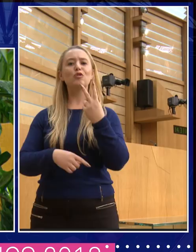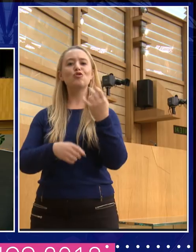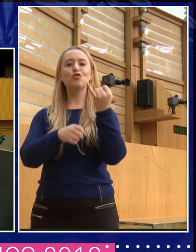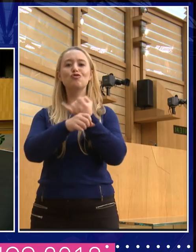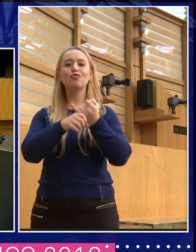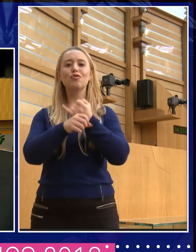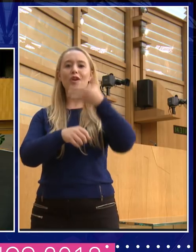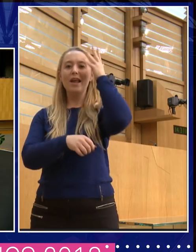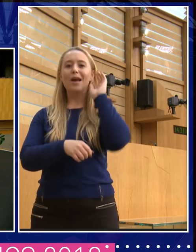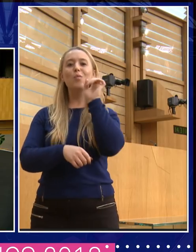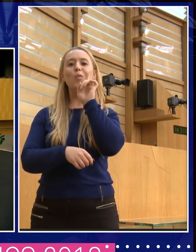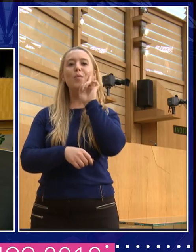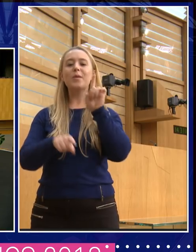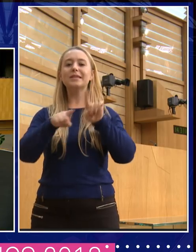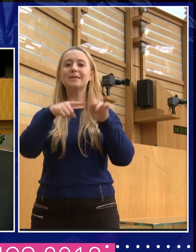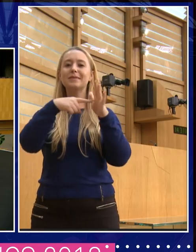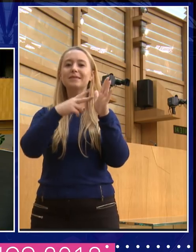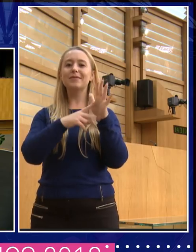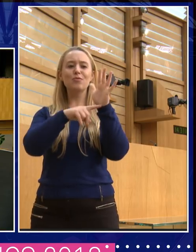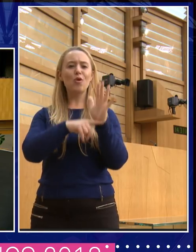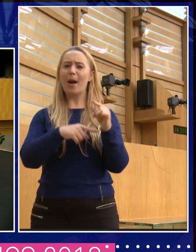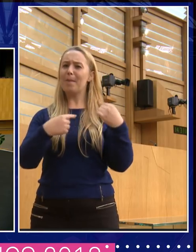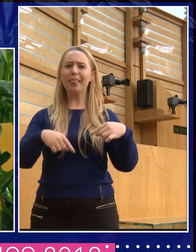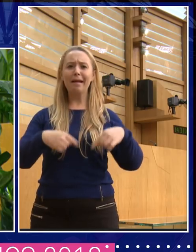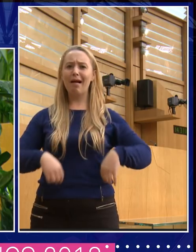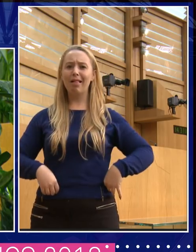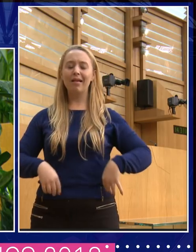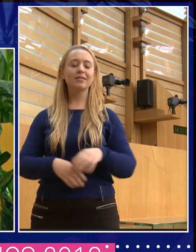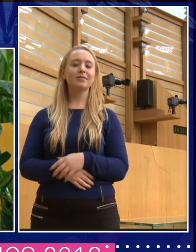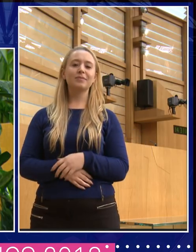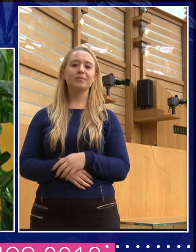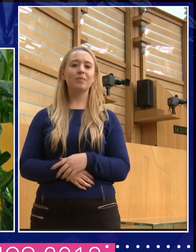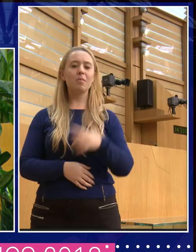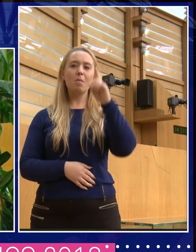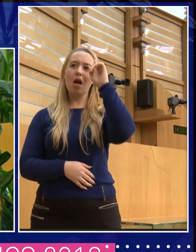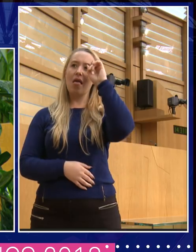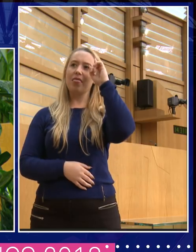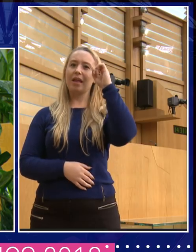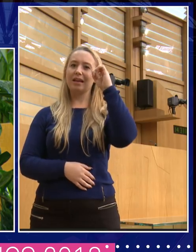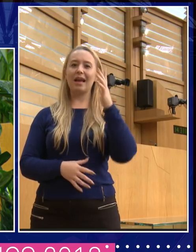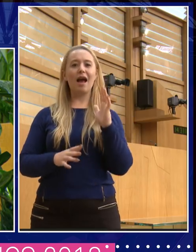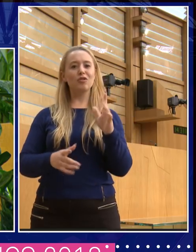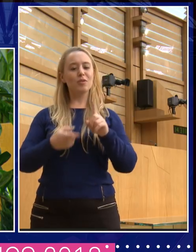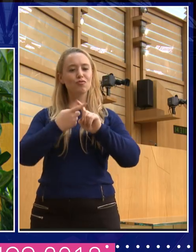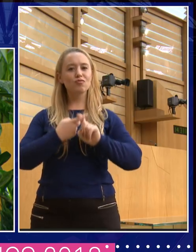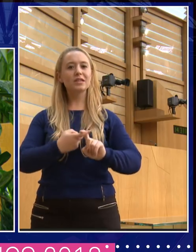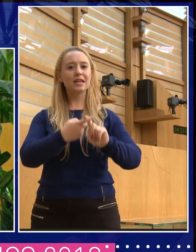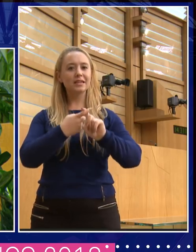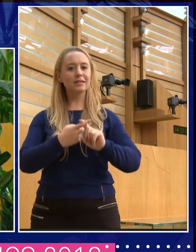programme. And, you know, but I think partly one does it by resilience. know, when I said I was pleased I